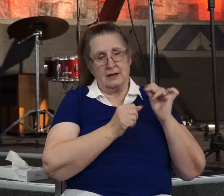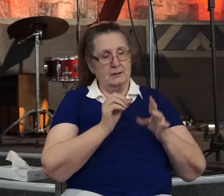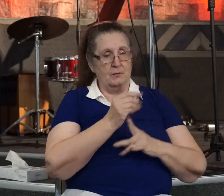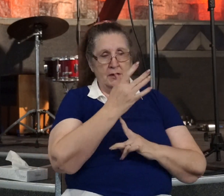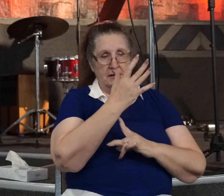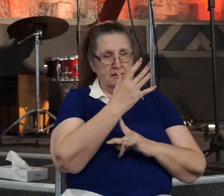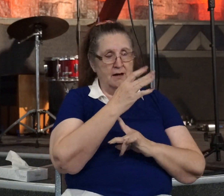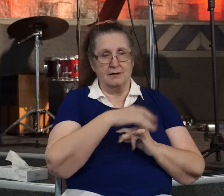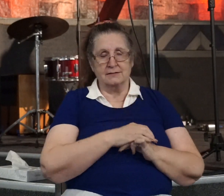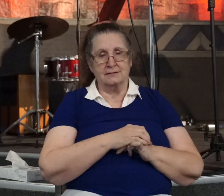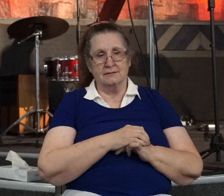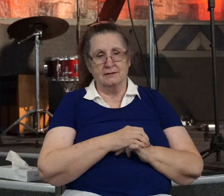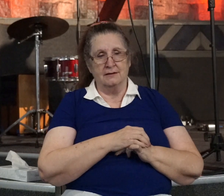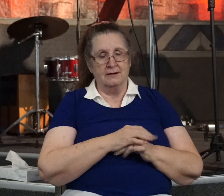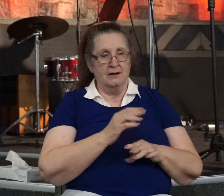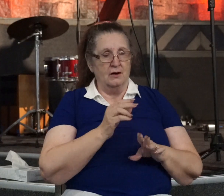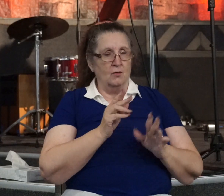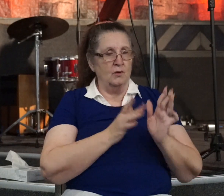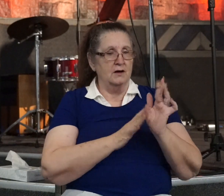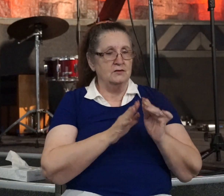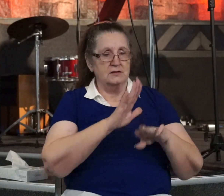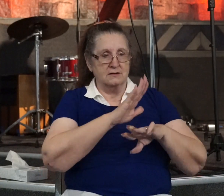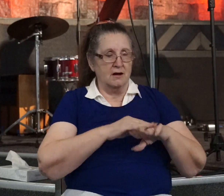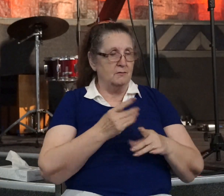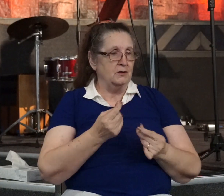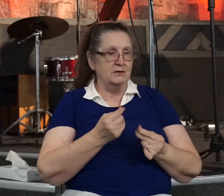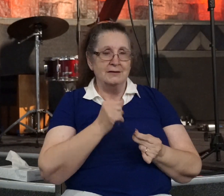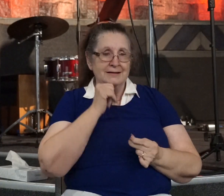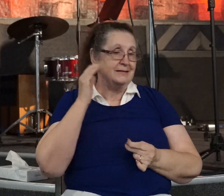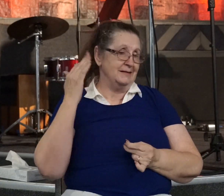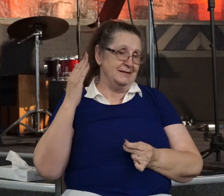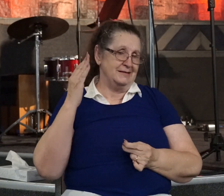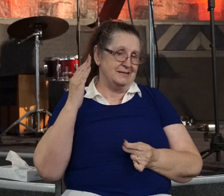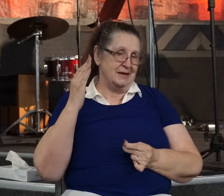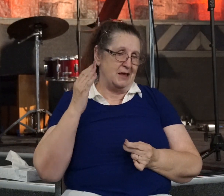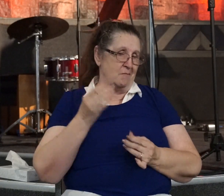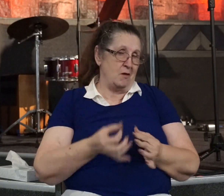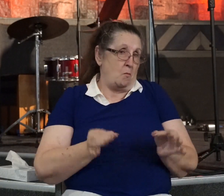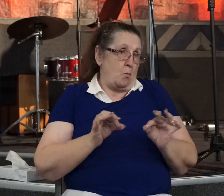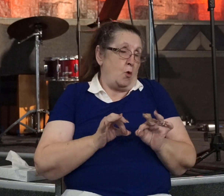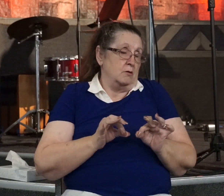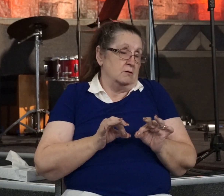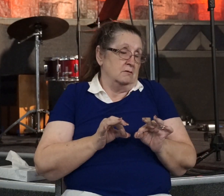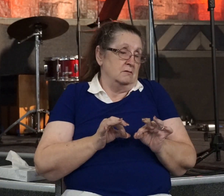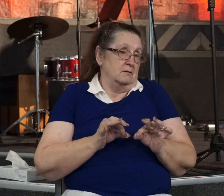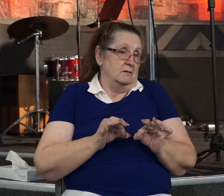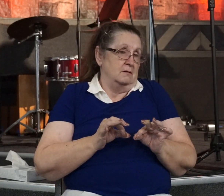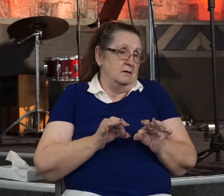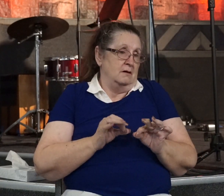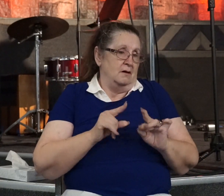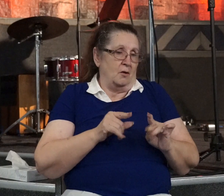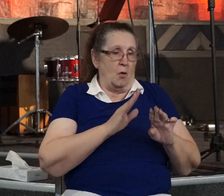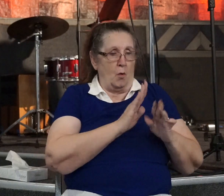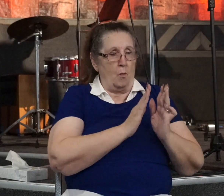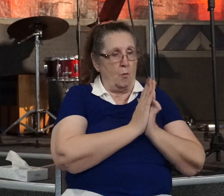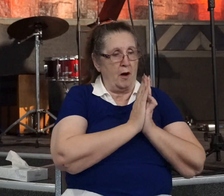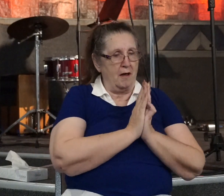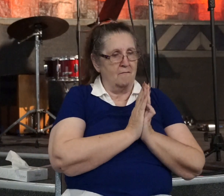and what Jesus called him to do probably didn't seem like anything important go pray for this mean old guy in Judas' house